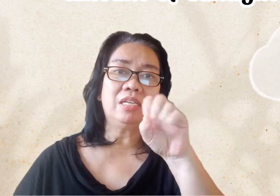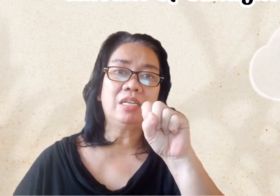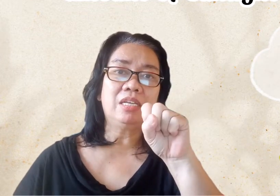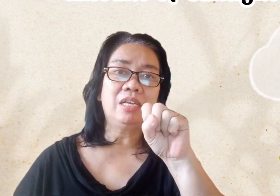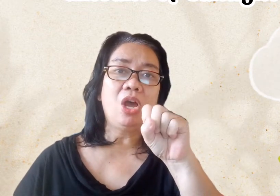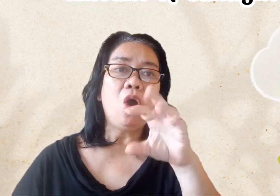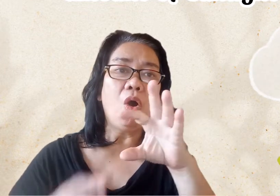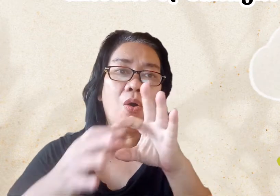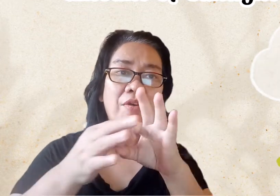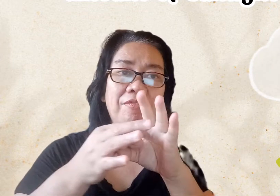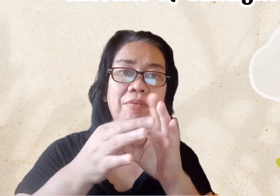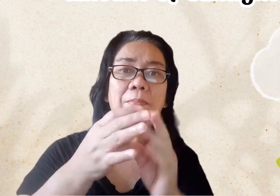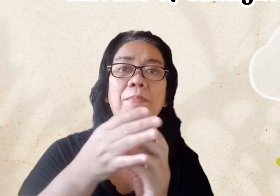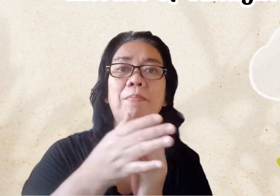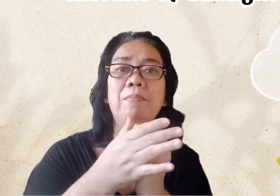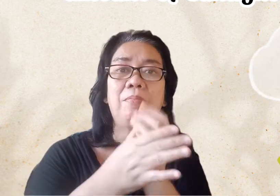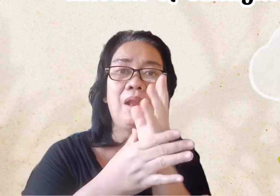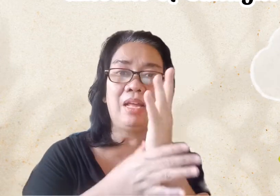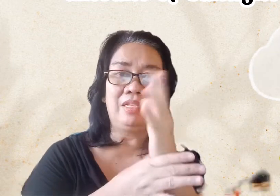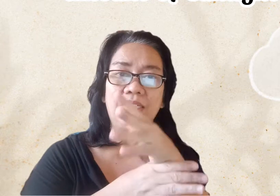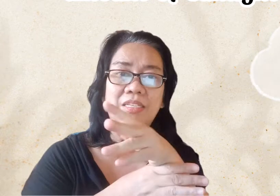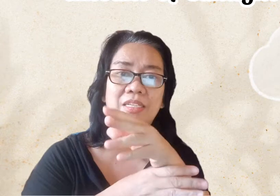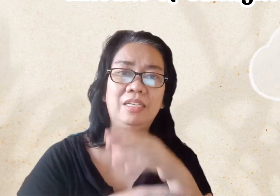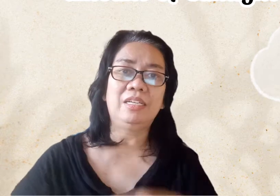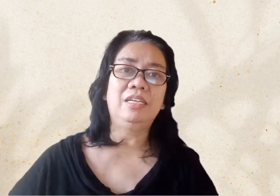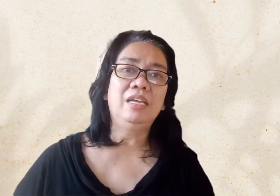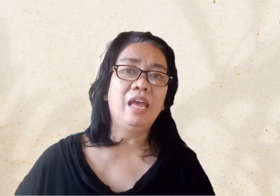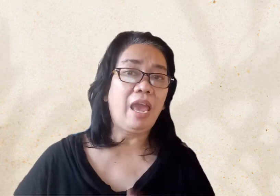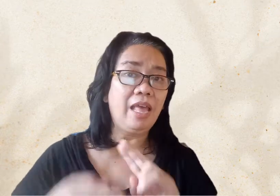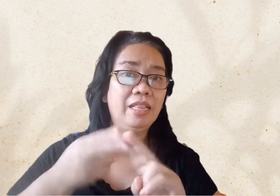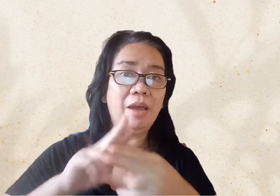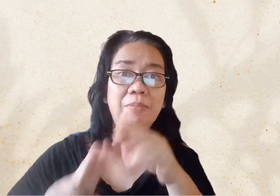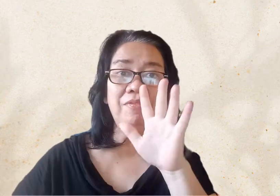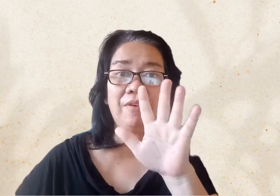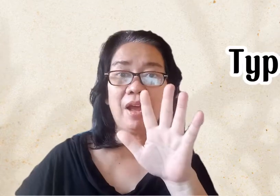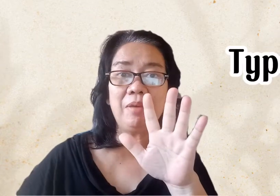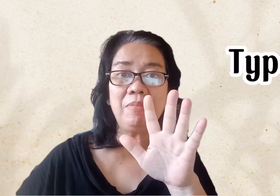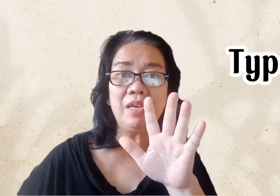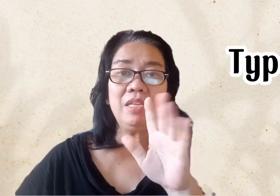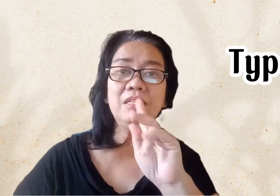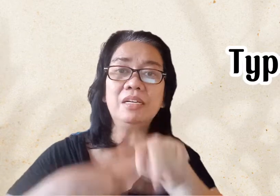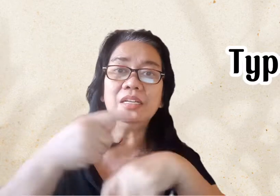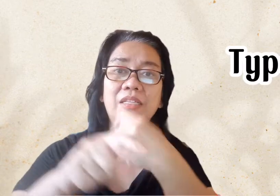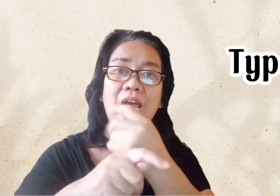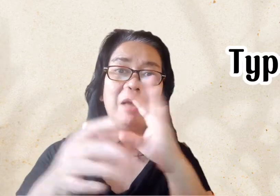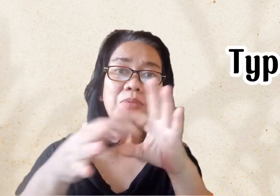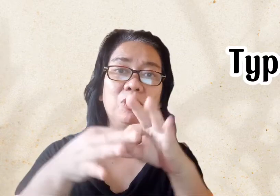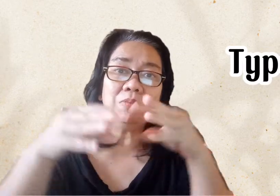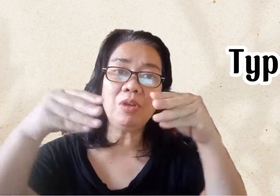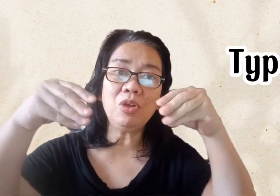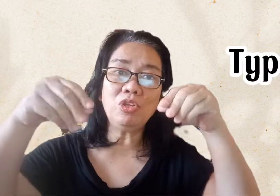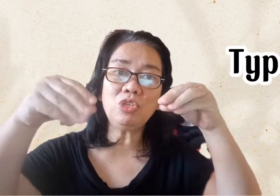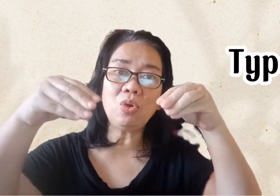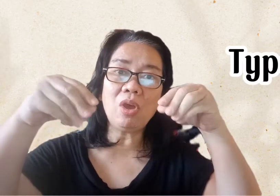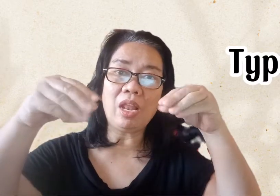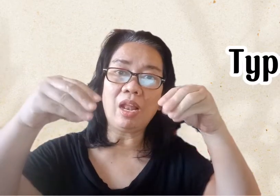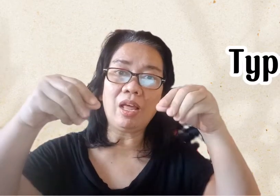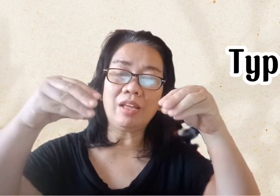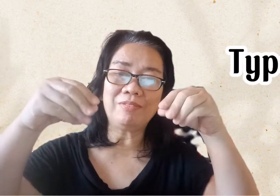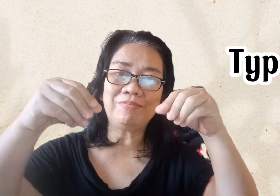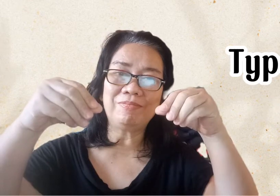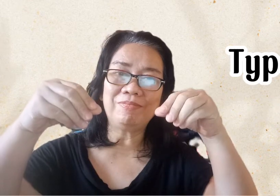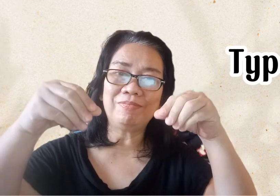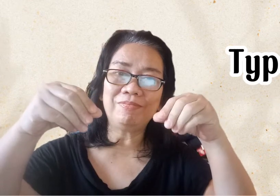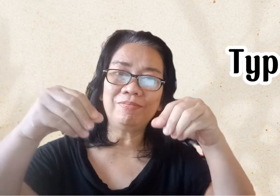of plants. And number five is the types of soil.